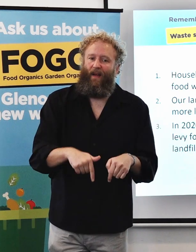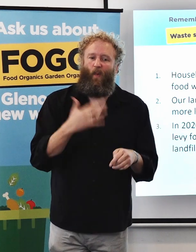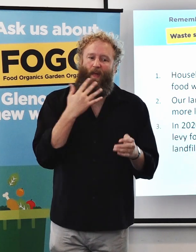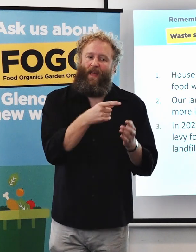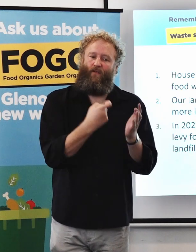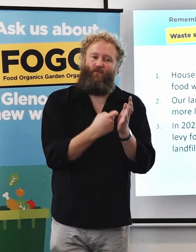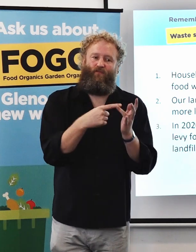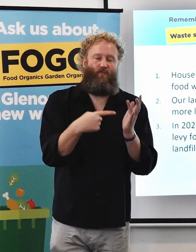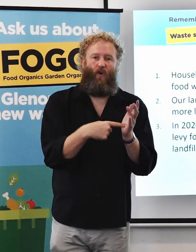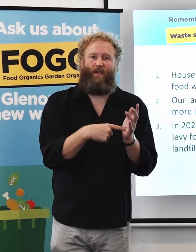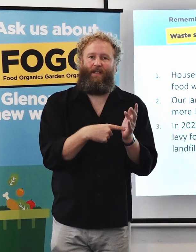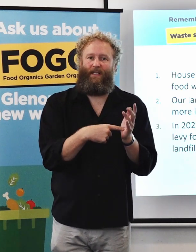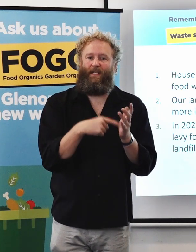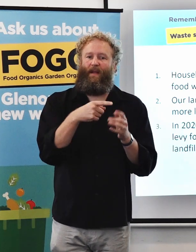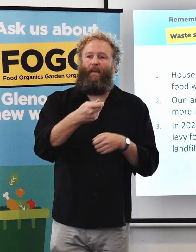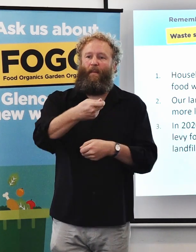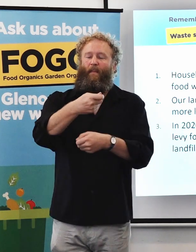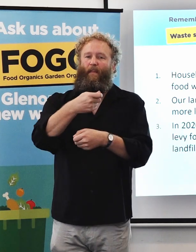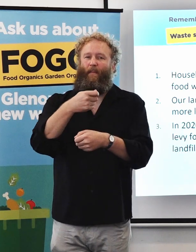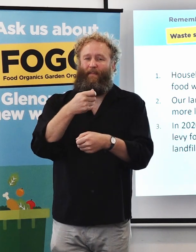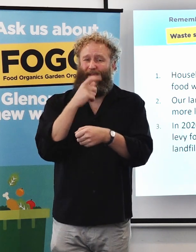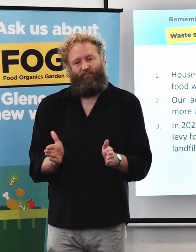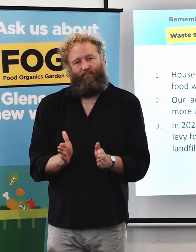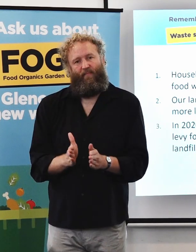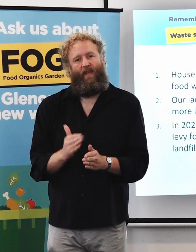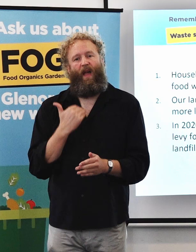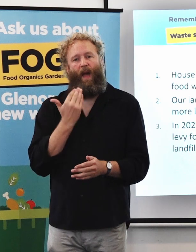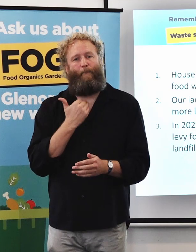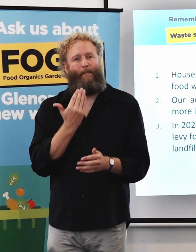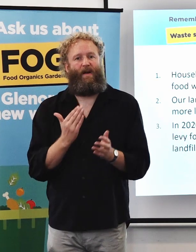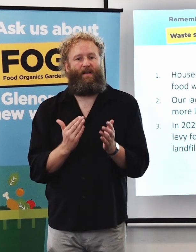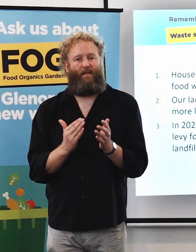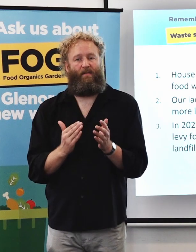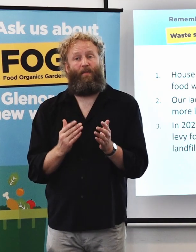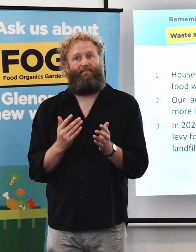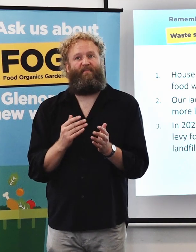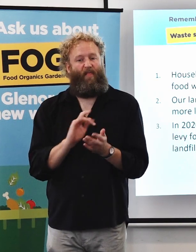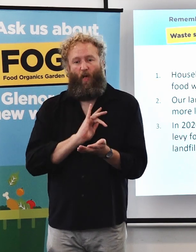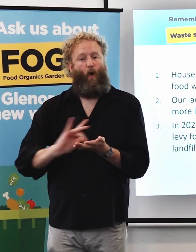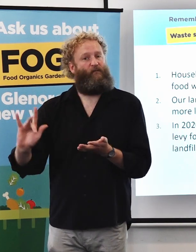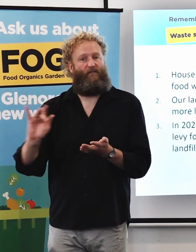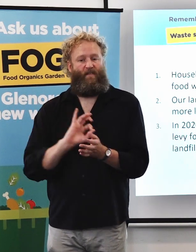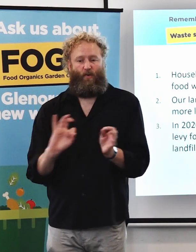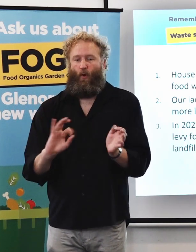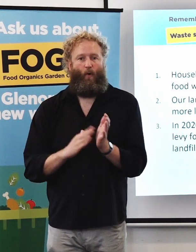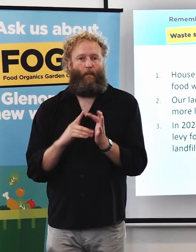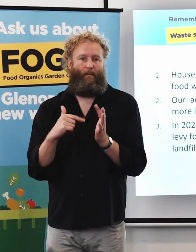creates methane gas. There will be no methane emissions into our environment.